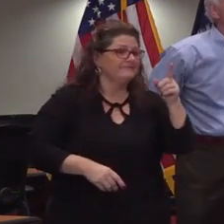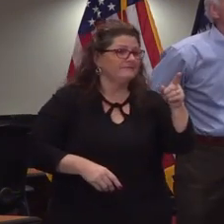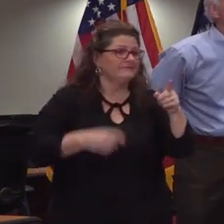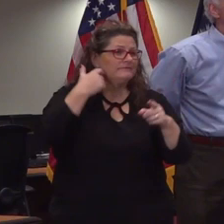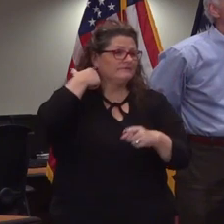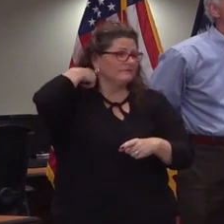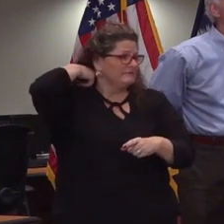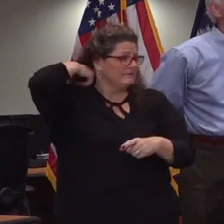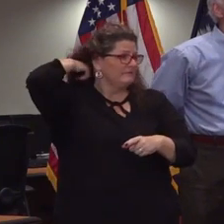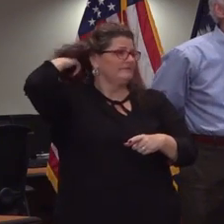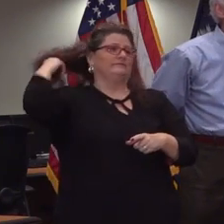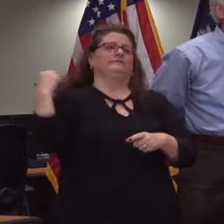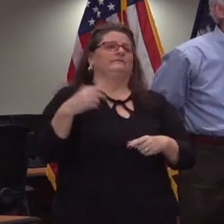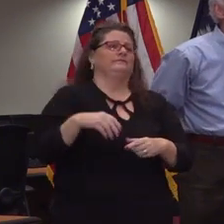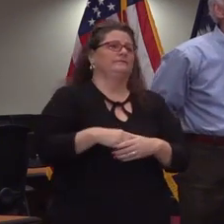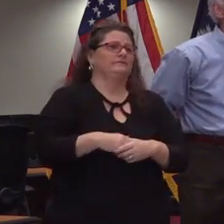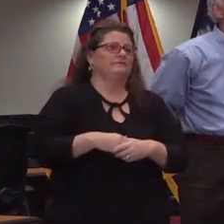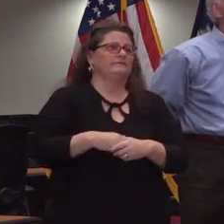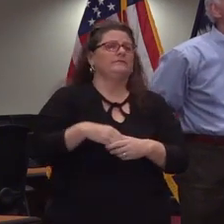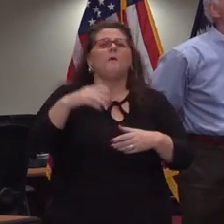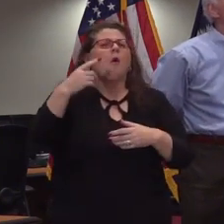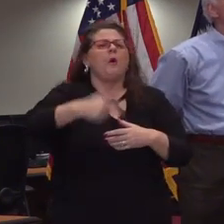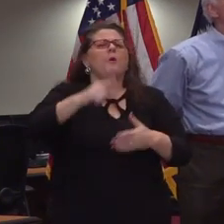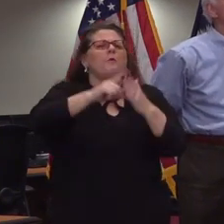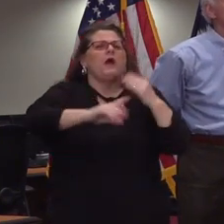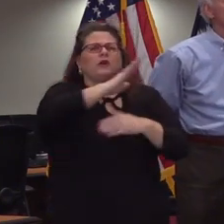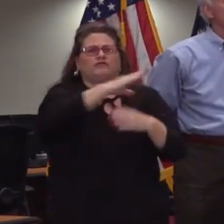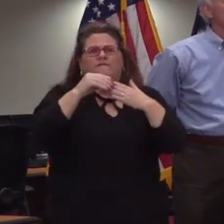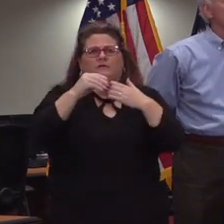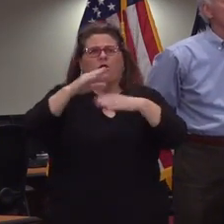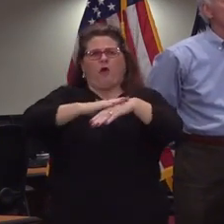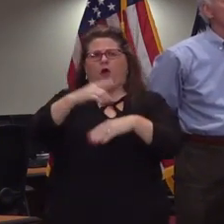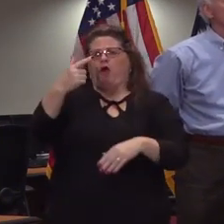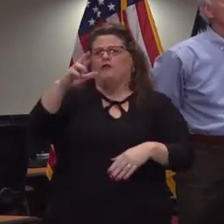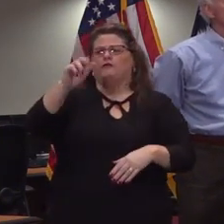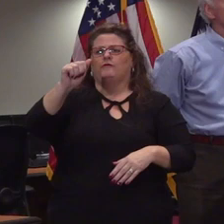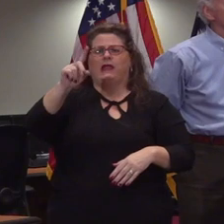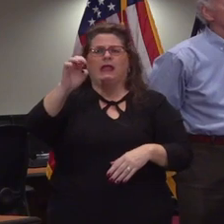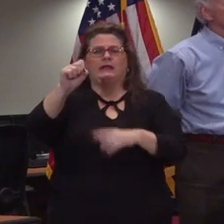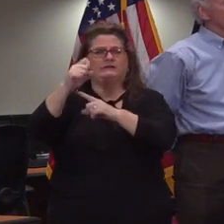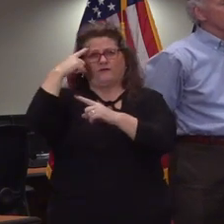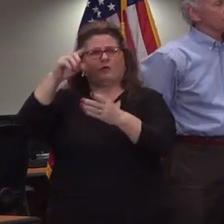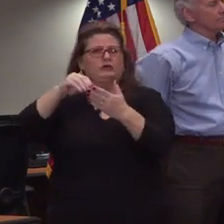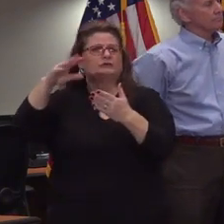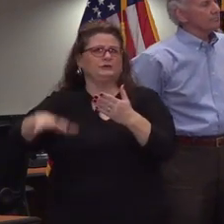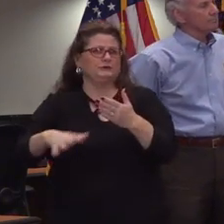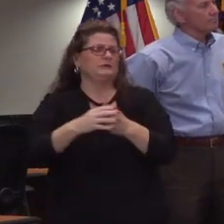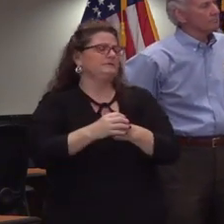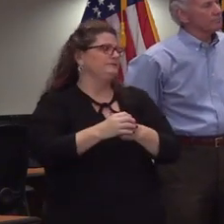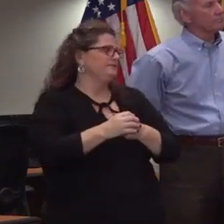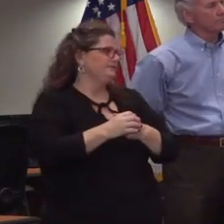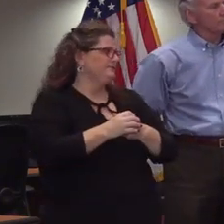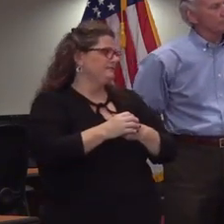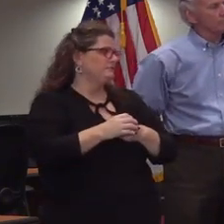guidance on basically grading on a curve or how lenient are we going to be in promoting students especially those third graders sure we've sent out